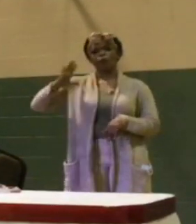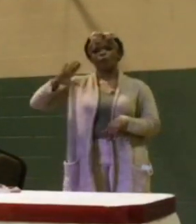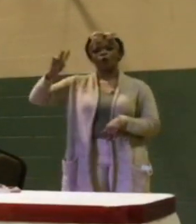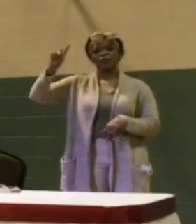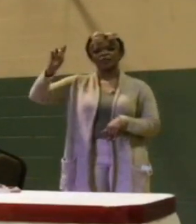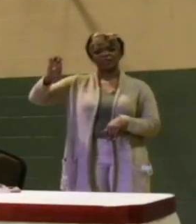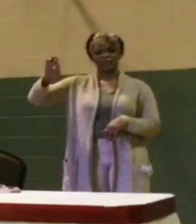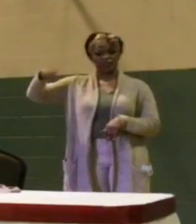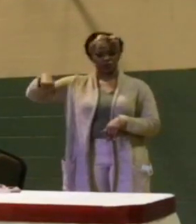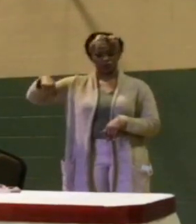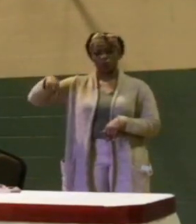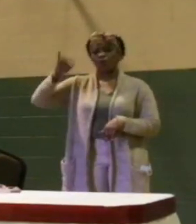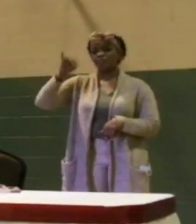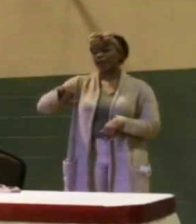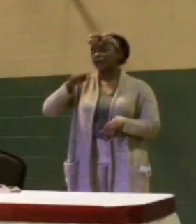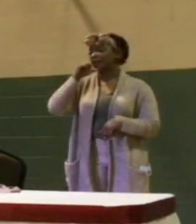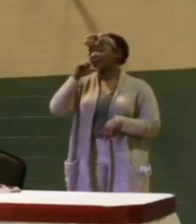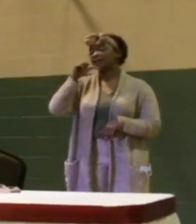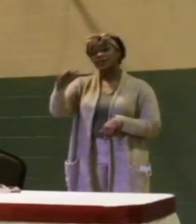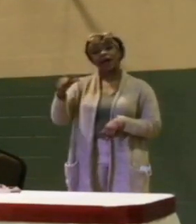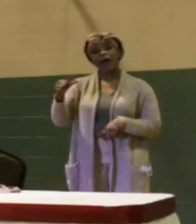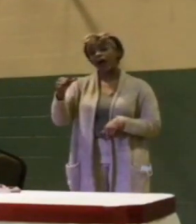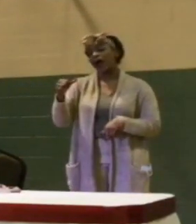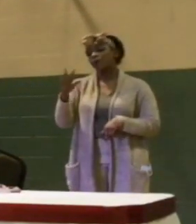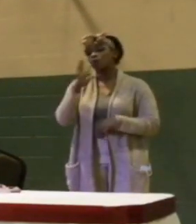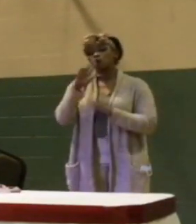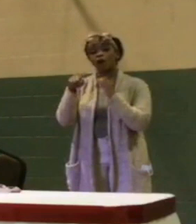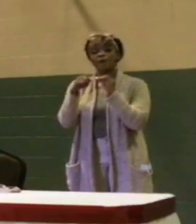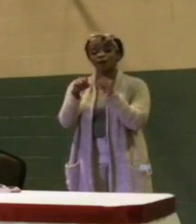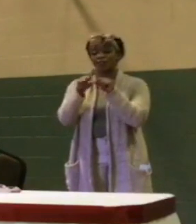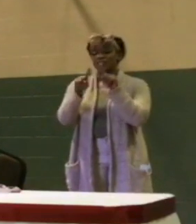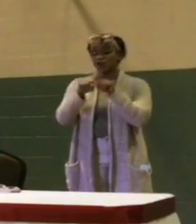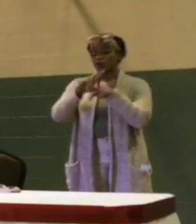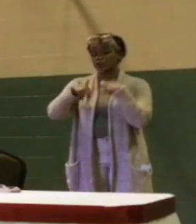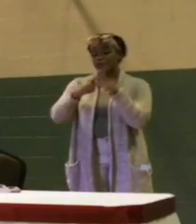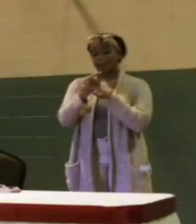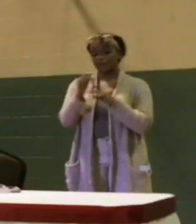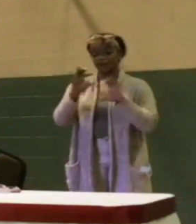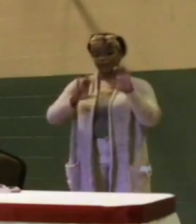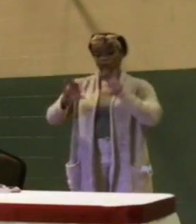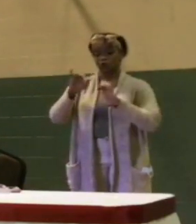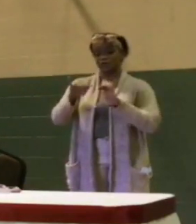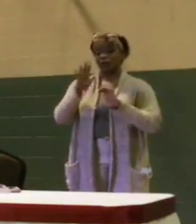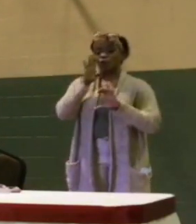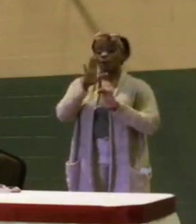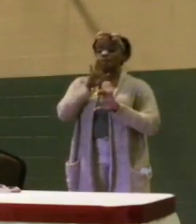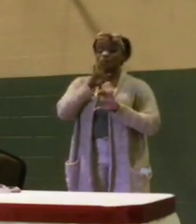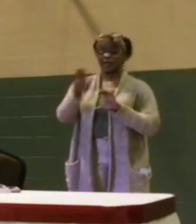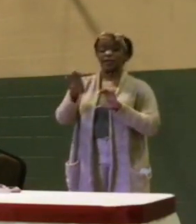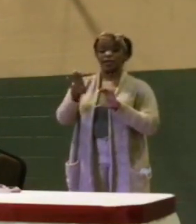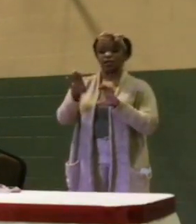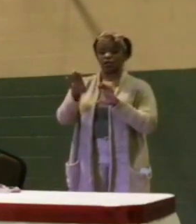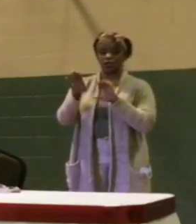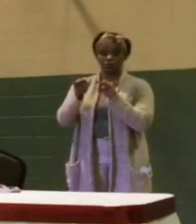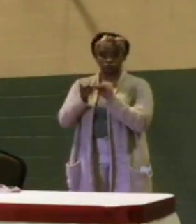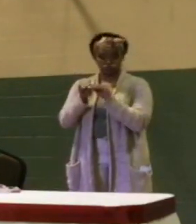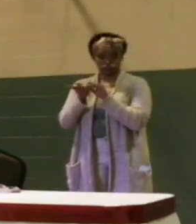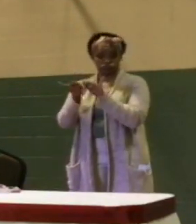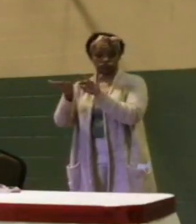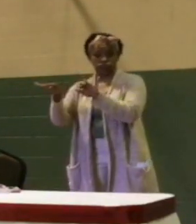not account for a lot of different kinds of chemicals that will be getting spewed out of this permit, or excuse me, out of this